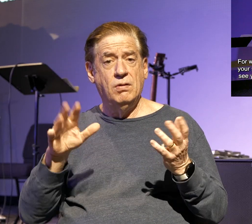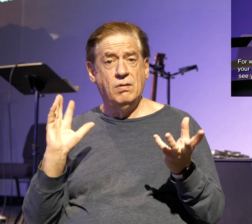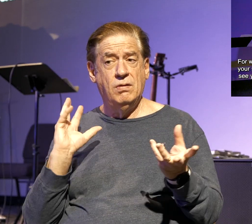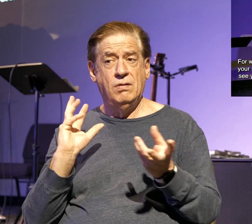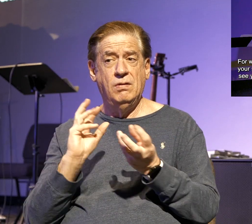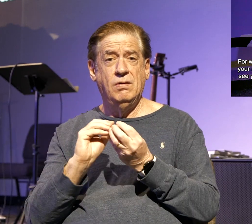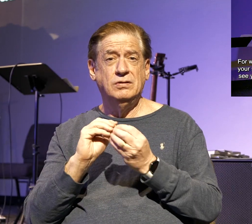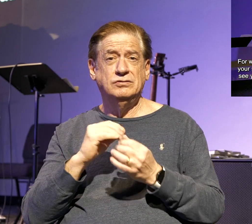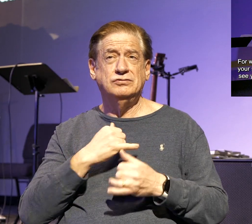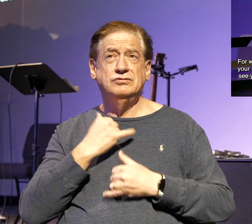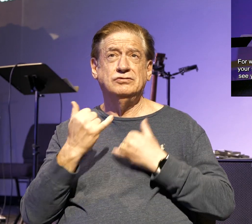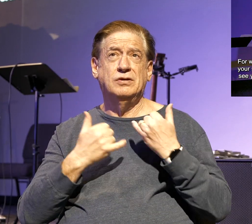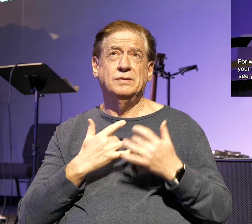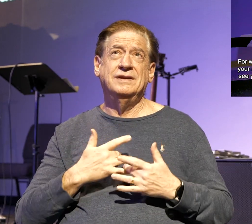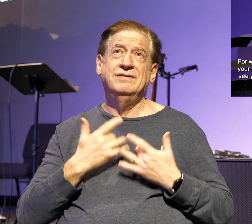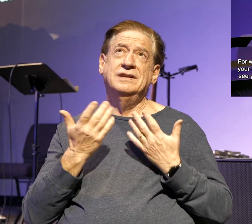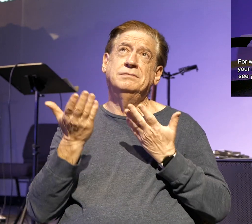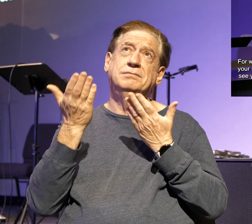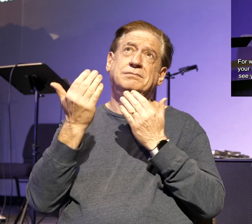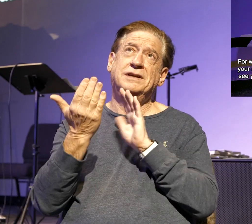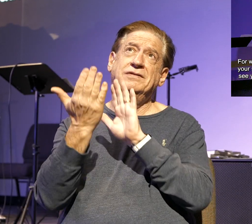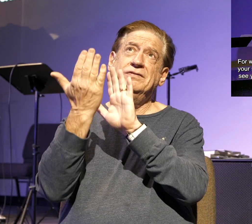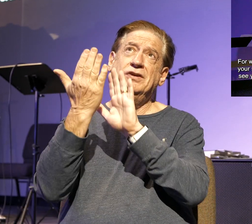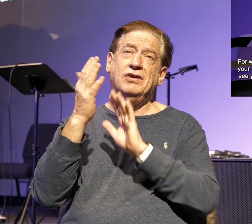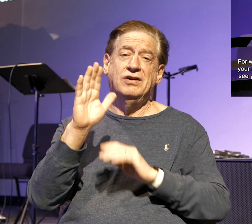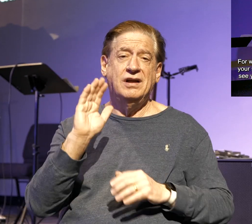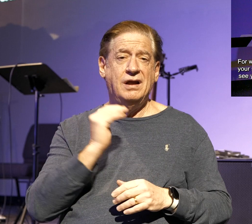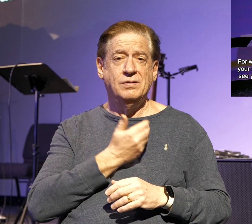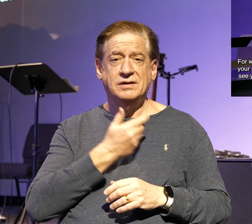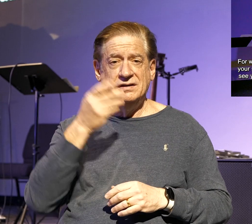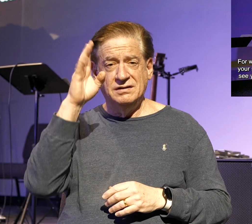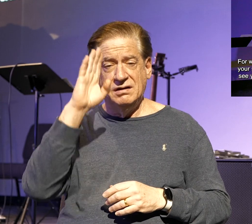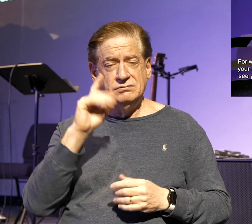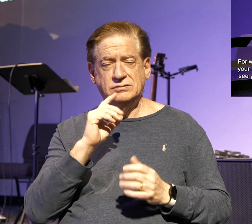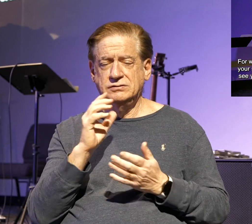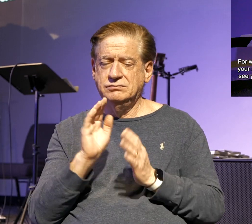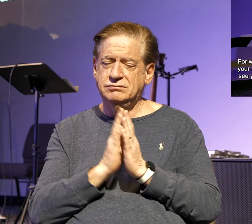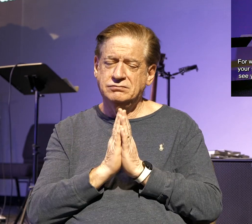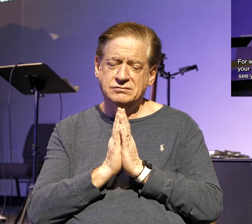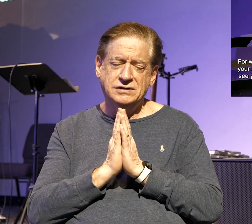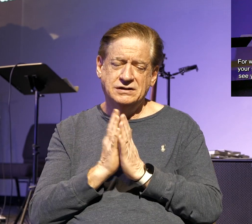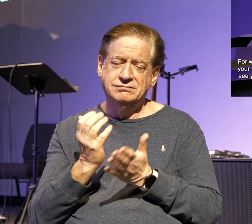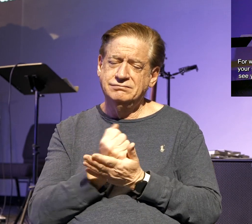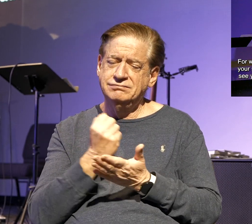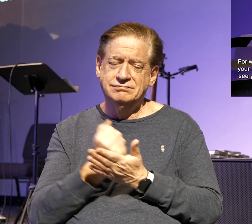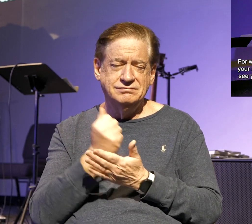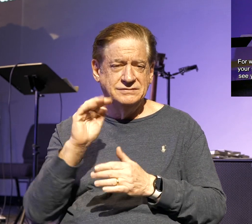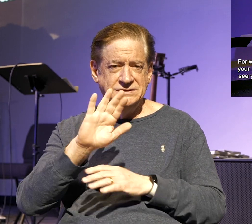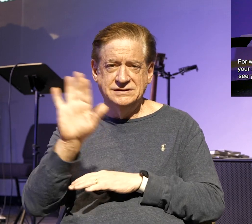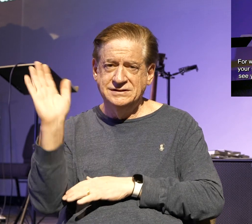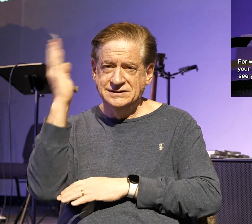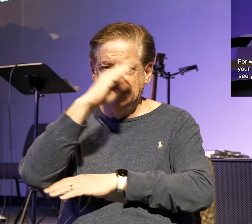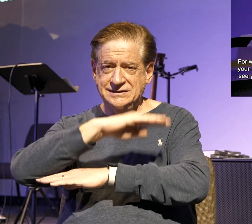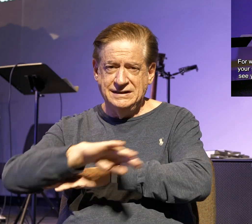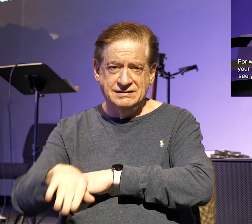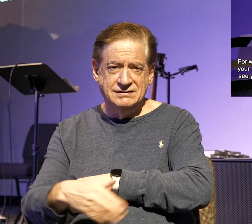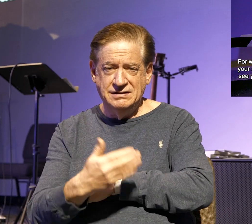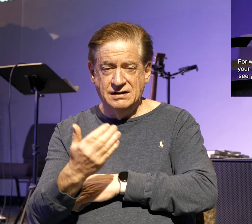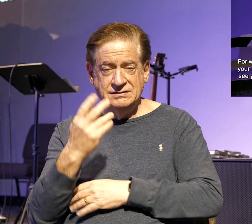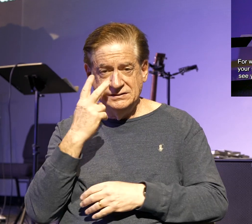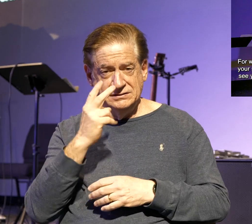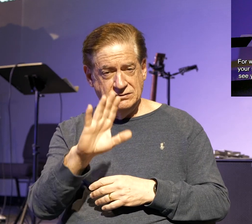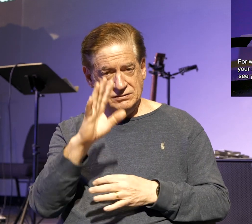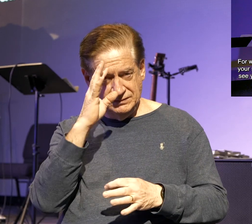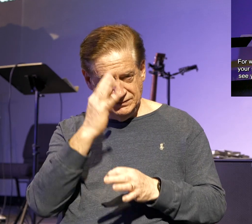that we feel for your sake before our God, as we pray most earnestly night and day that we may see you face to face and